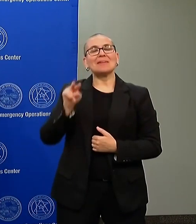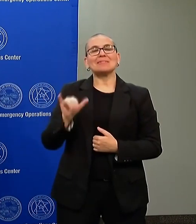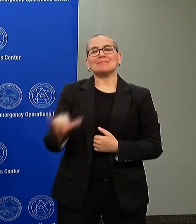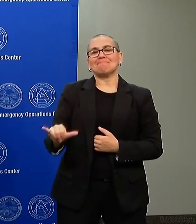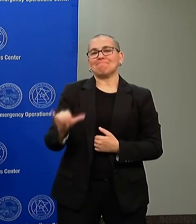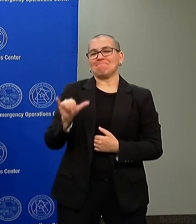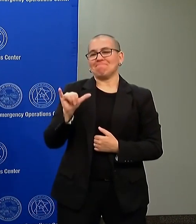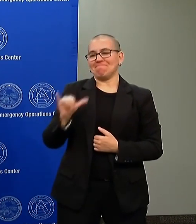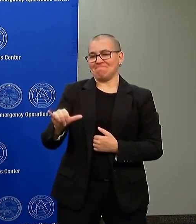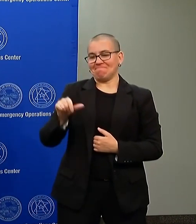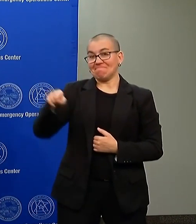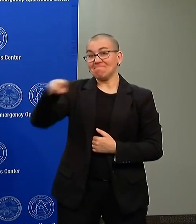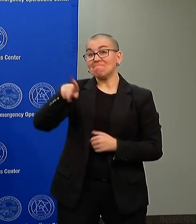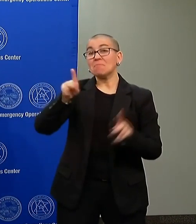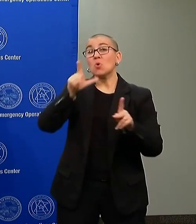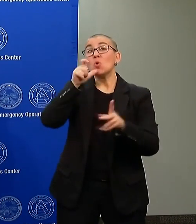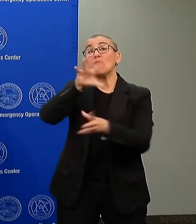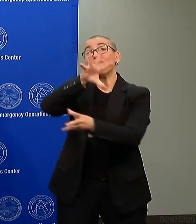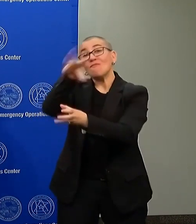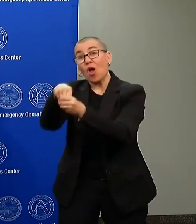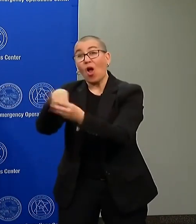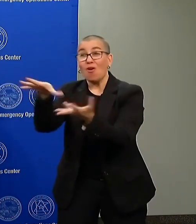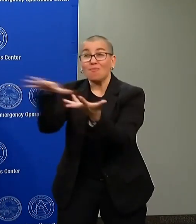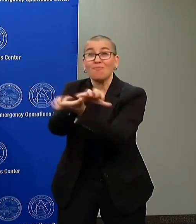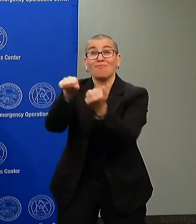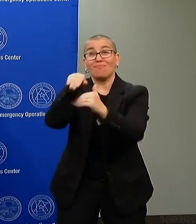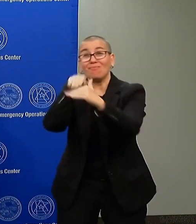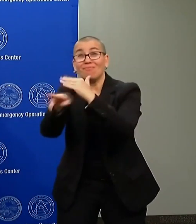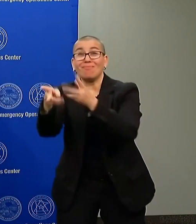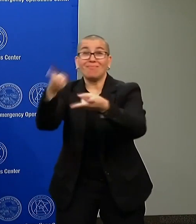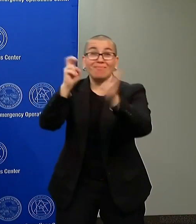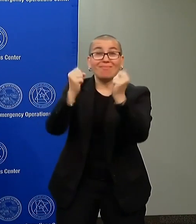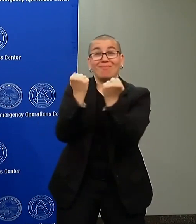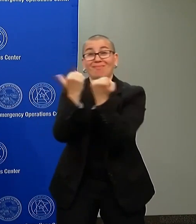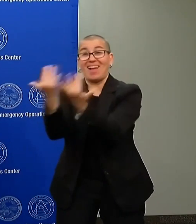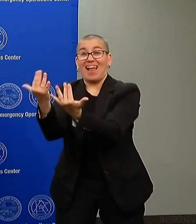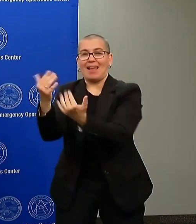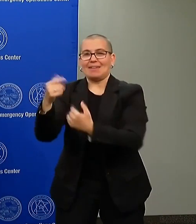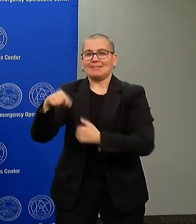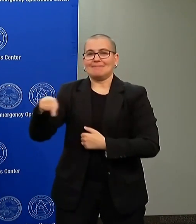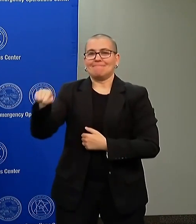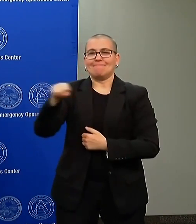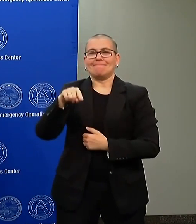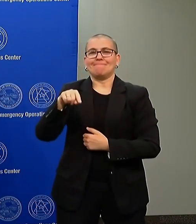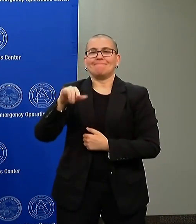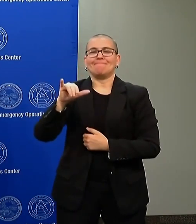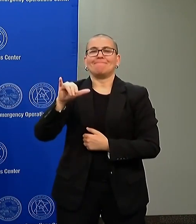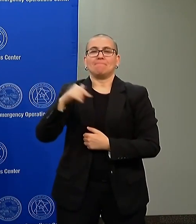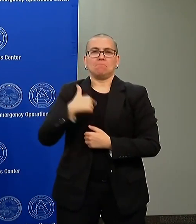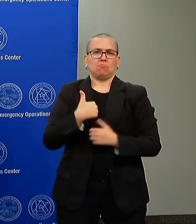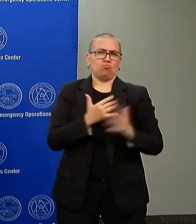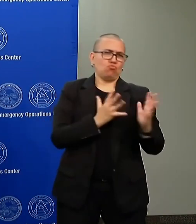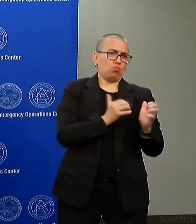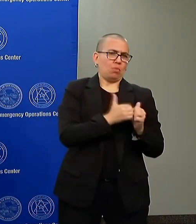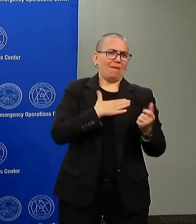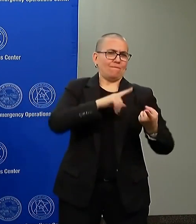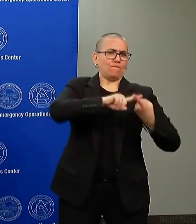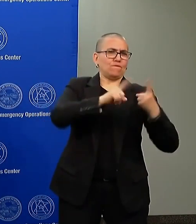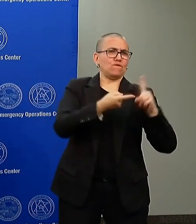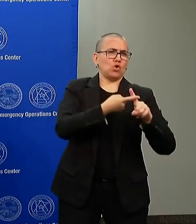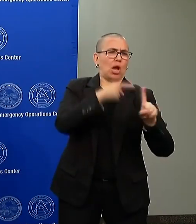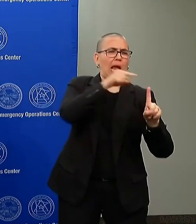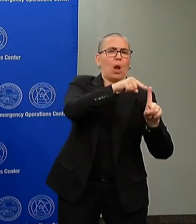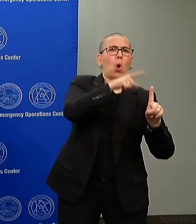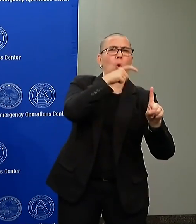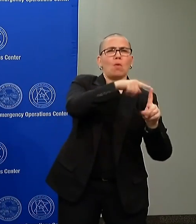from here. As I talked to my friends who have been in this movement for a very long time, who wake up in this movement every day,